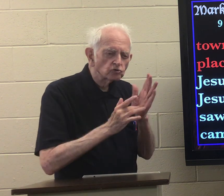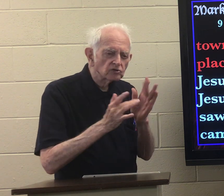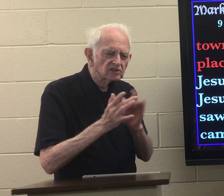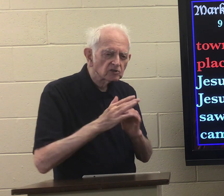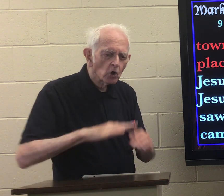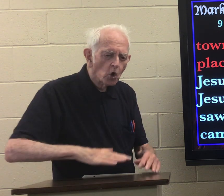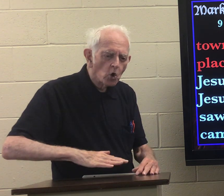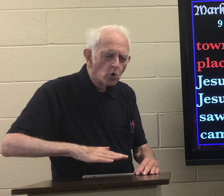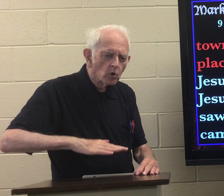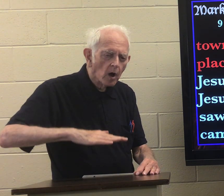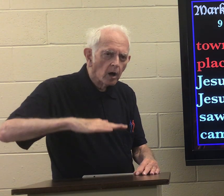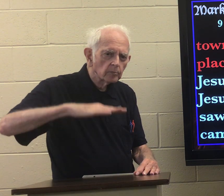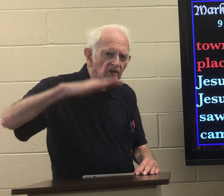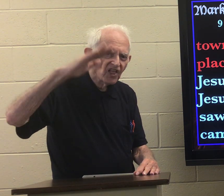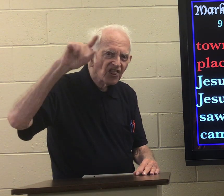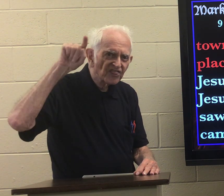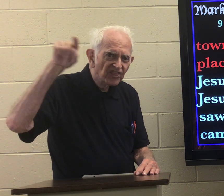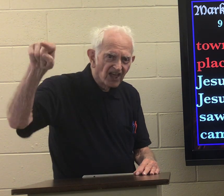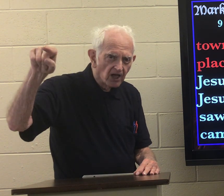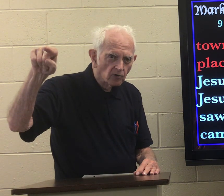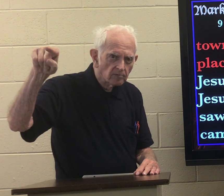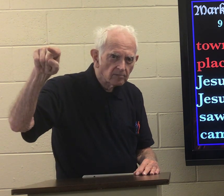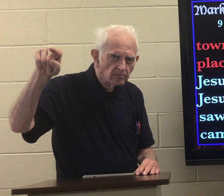that's why Jesus grew up there